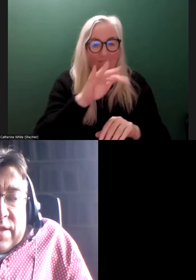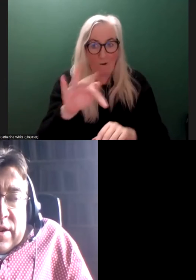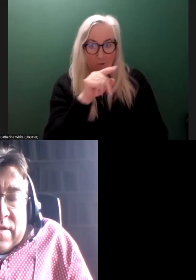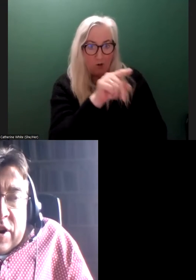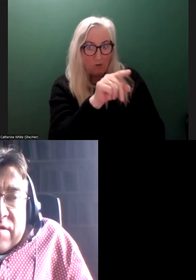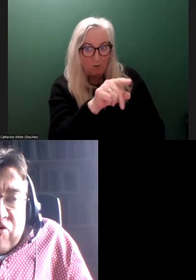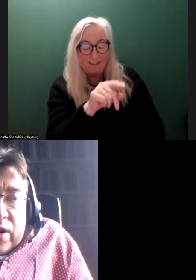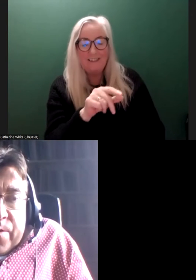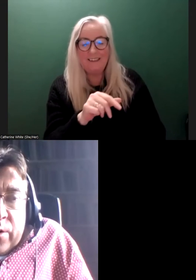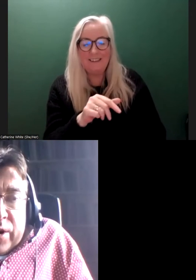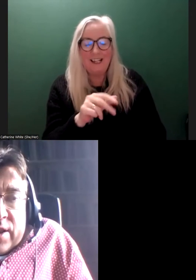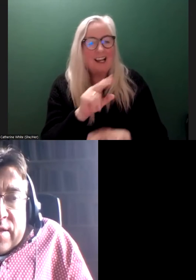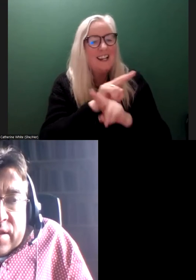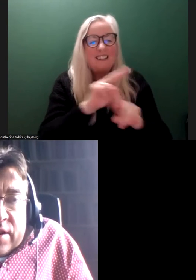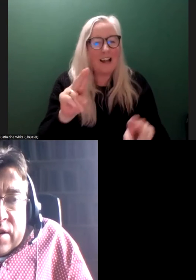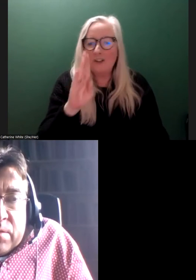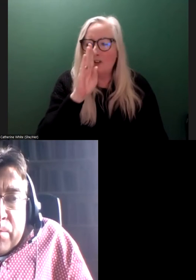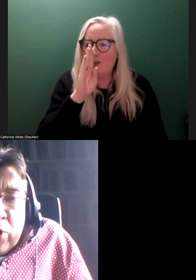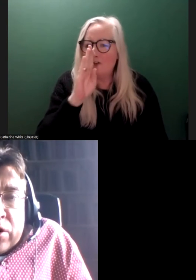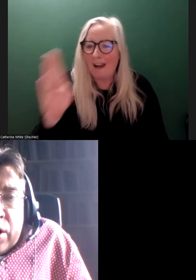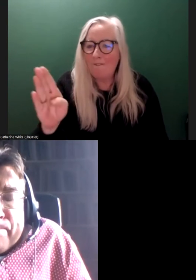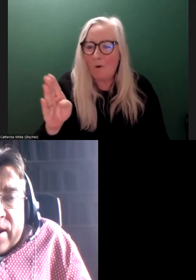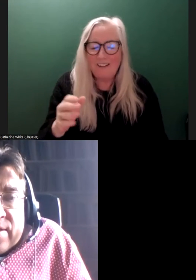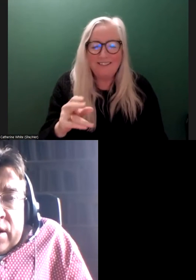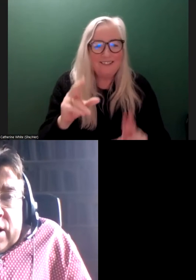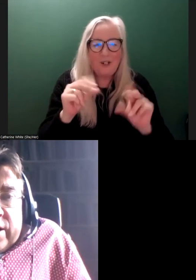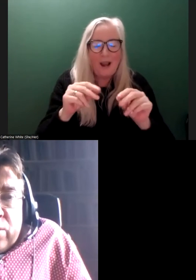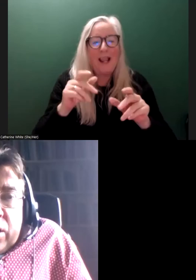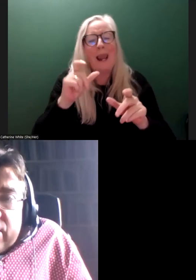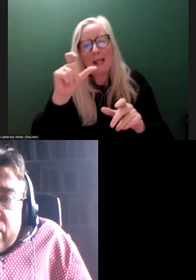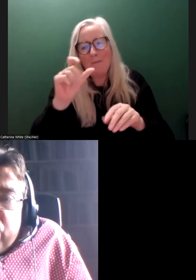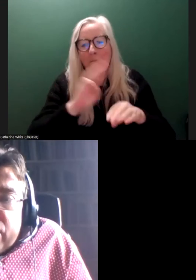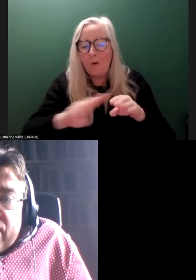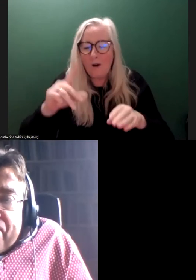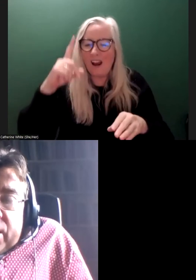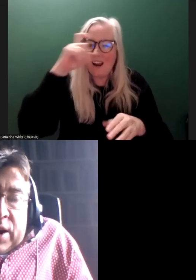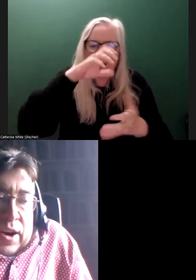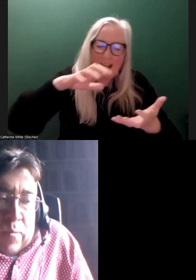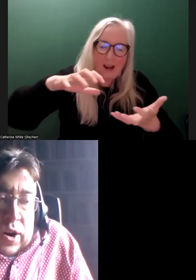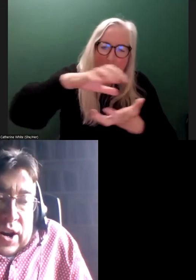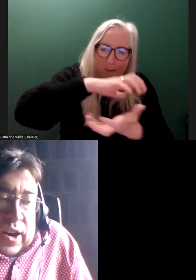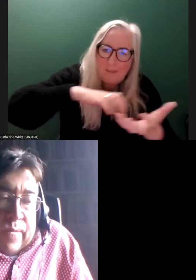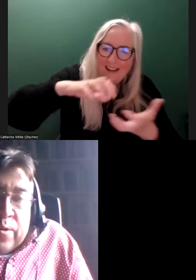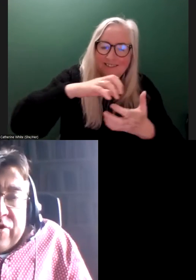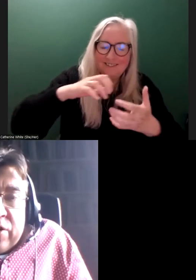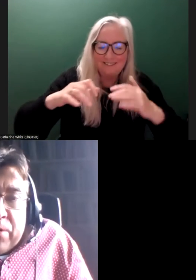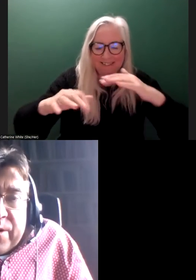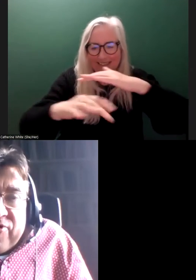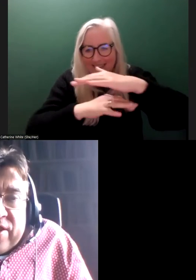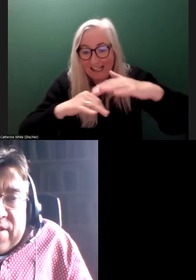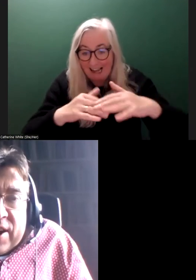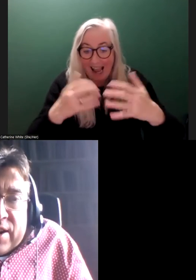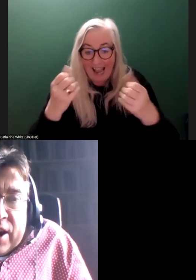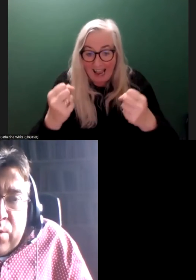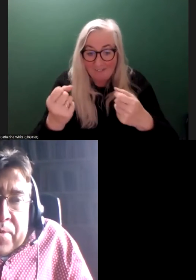it's not straightforward, that it's a little bit more complex and nuanced. I have quite a number of